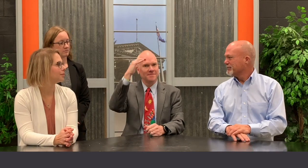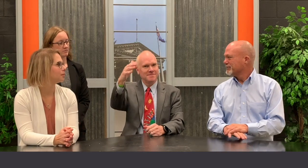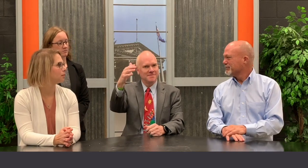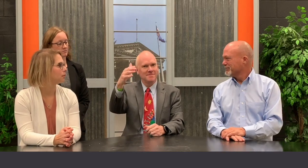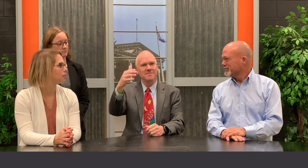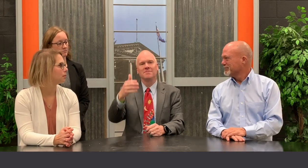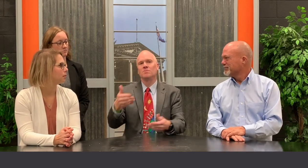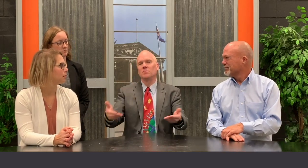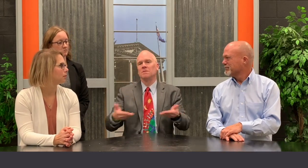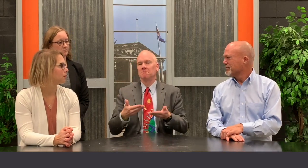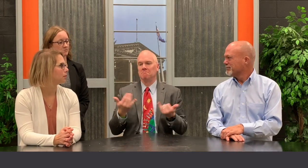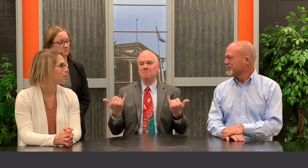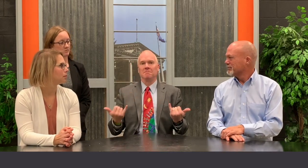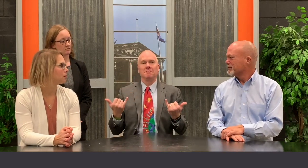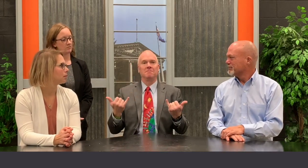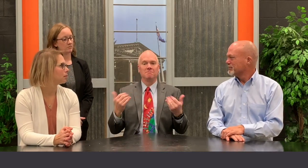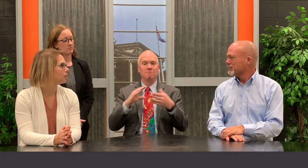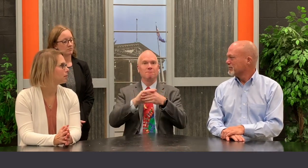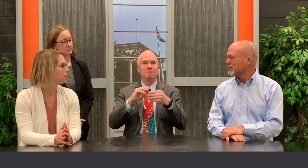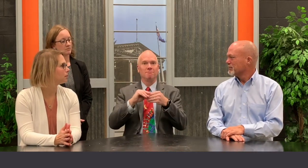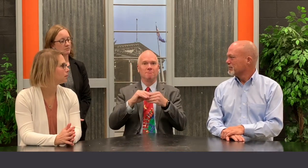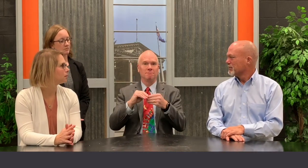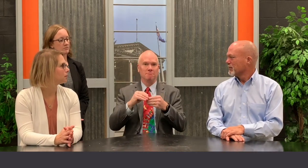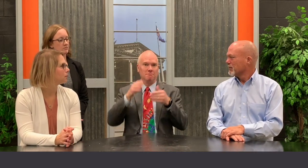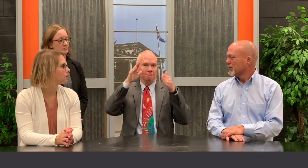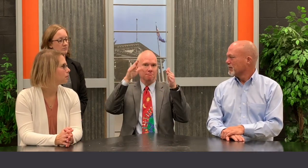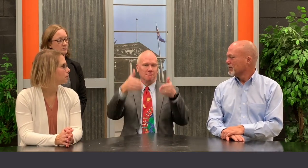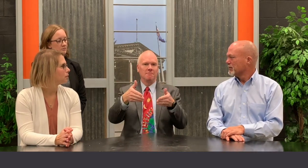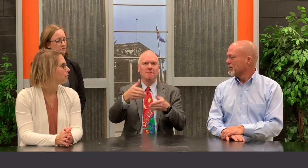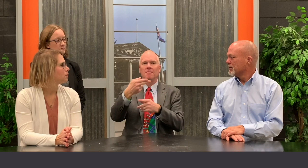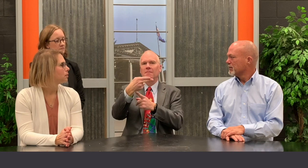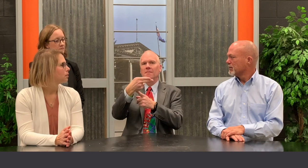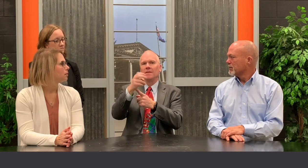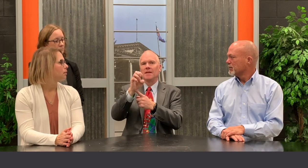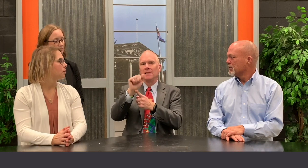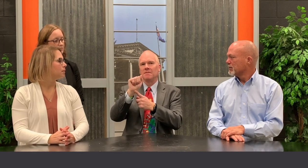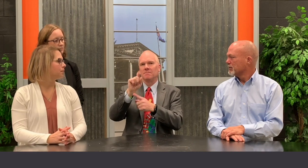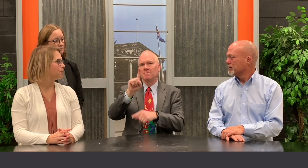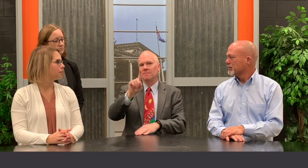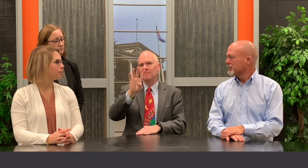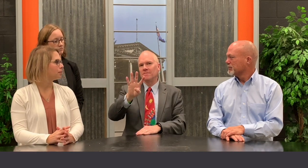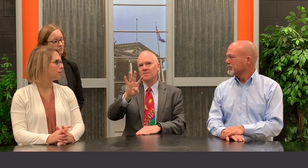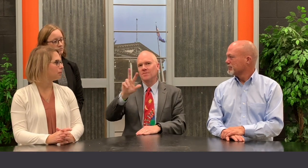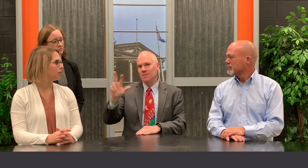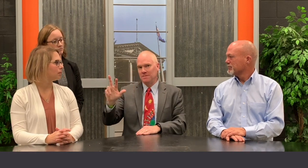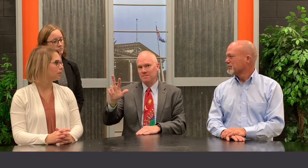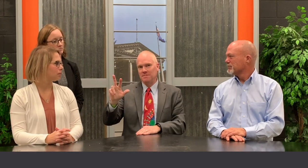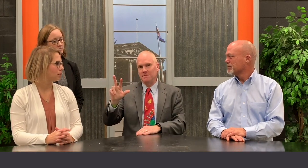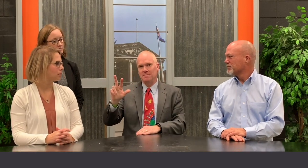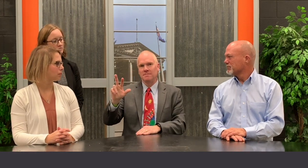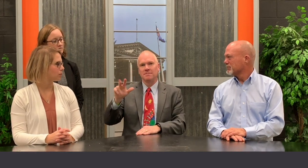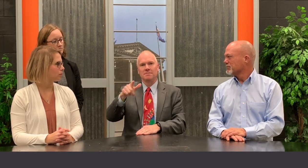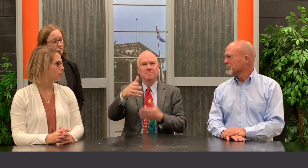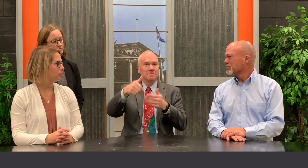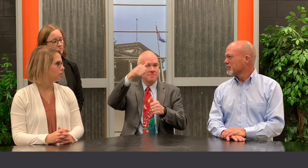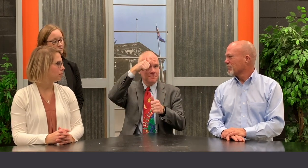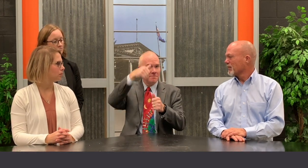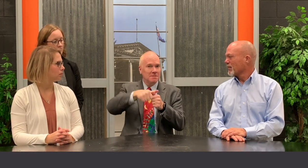Greetings and welcome. This is an update on HEA 1443. If you recall